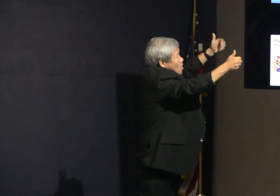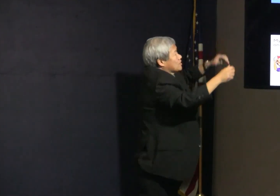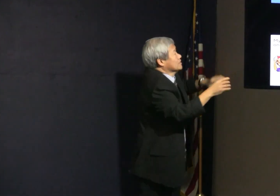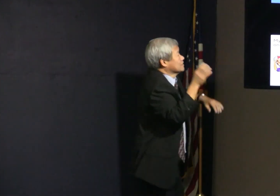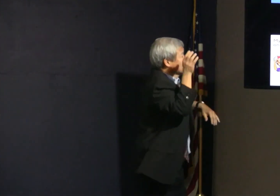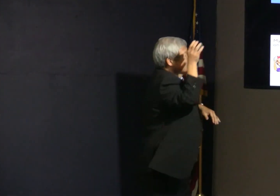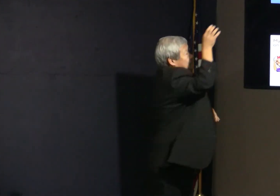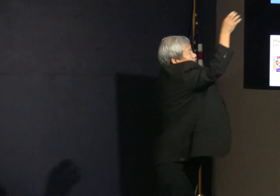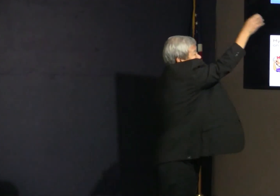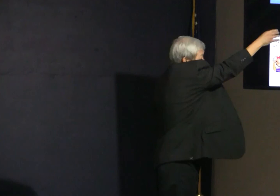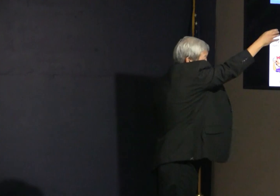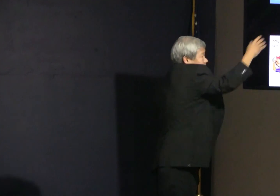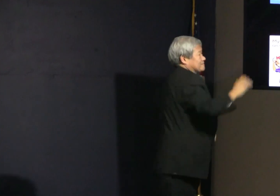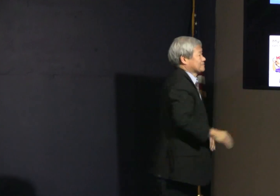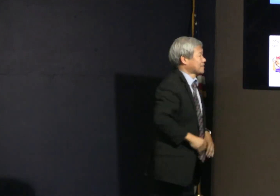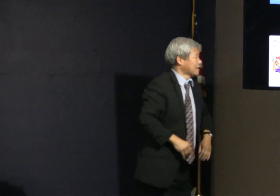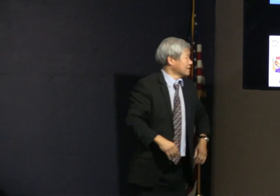You couldn't bridge that separation.